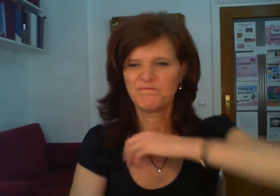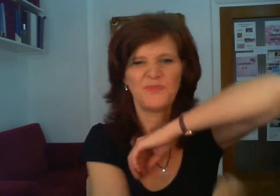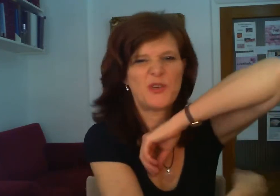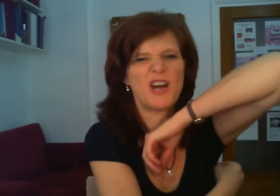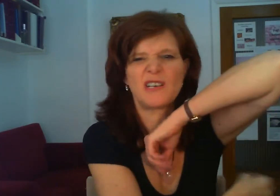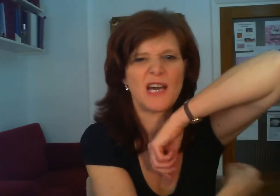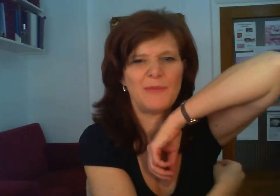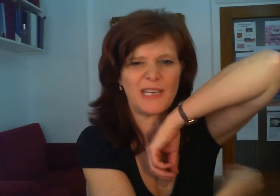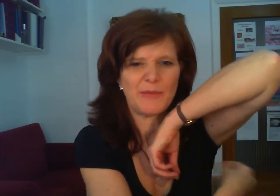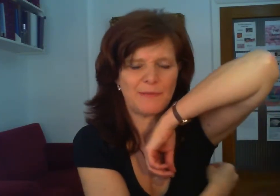you can't come near me